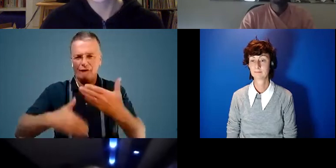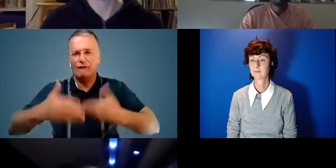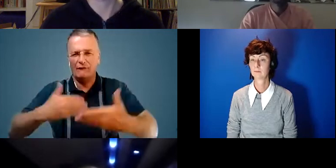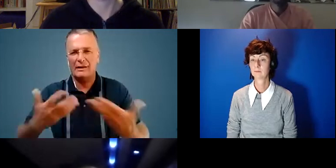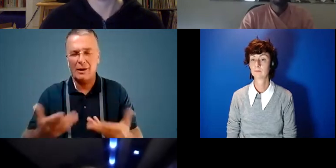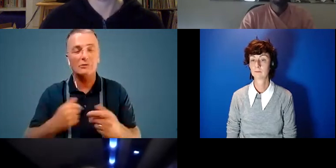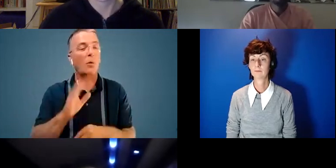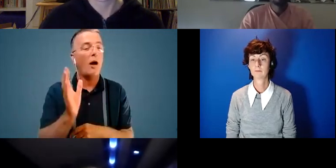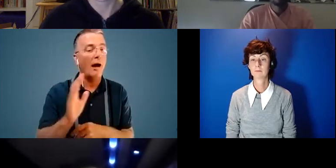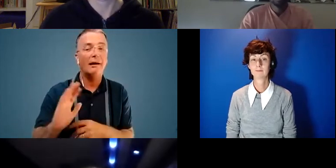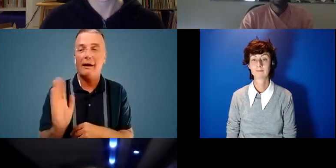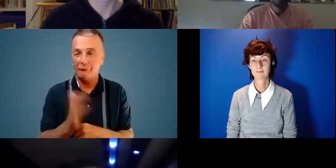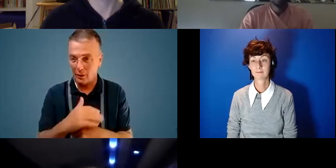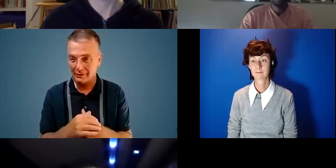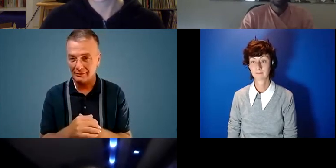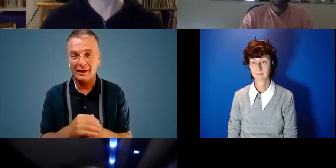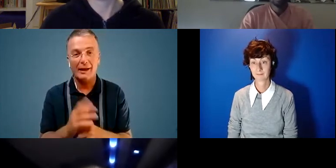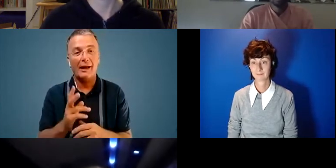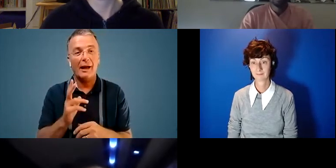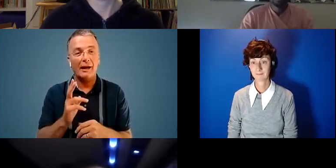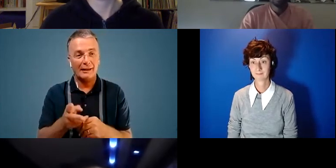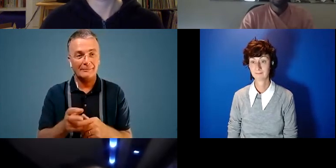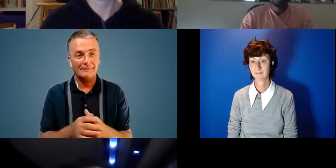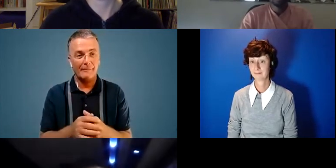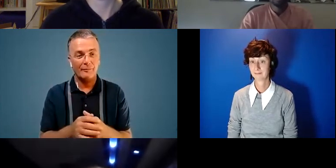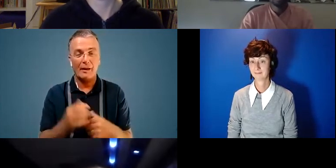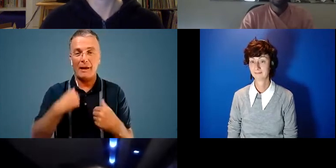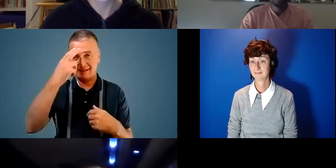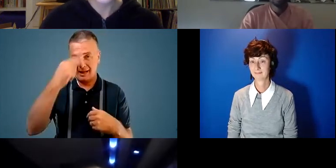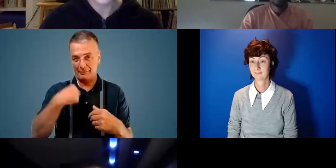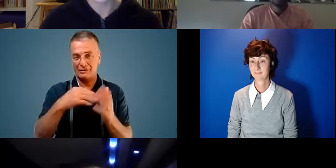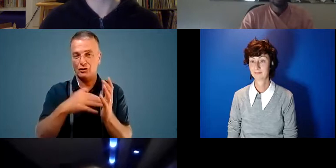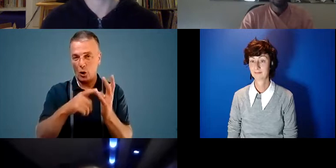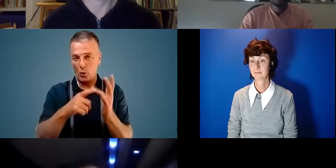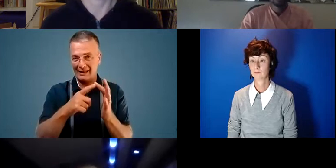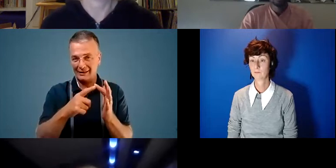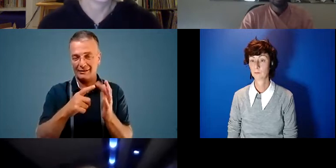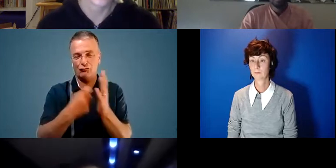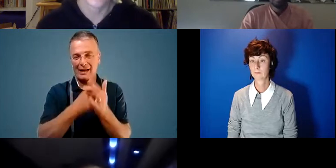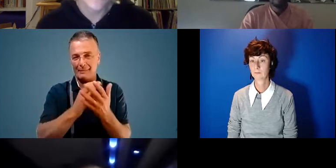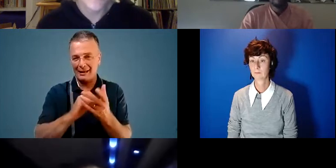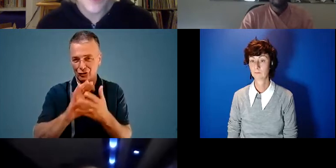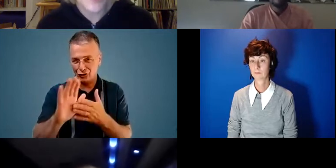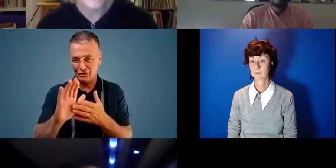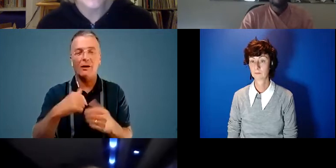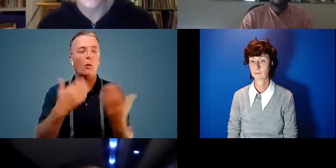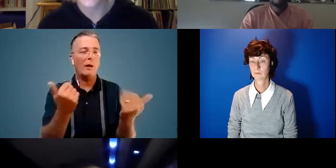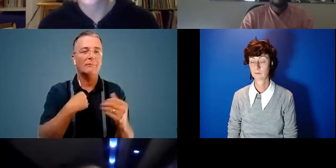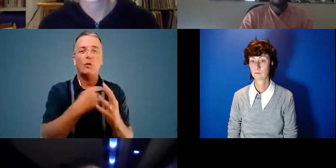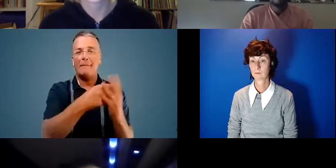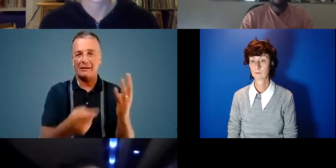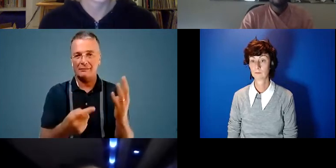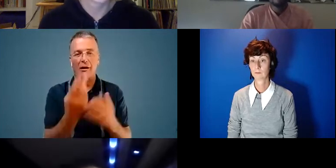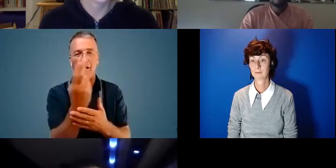Hi, everyone. Again, my name is Zoe Rasbash. Welcome to our panel, Arts,